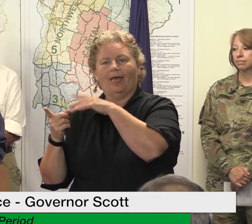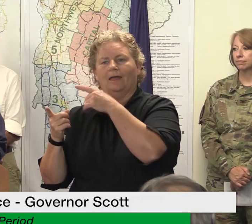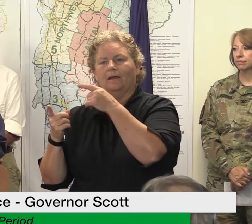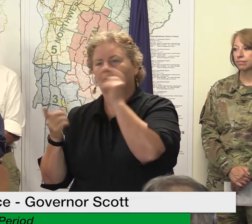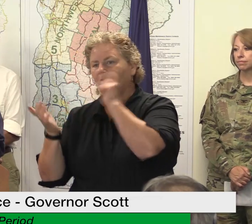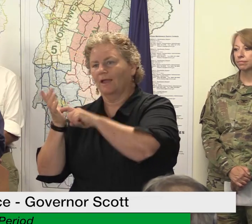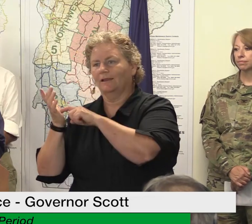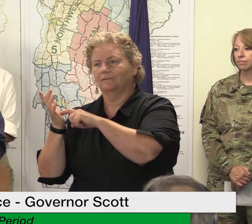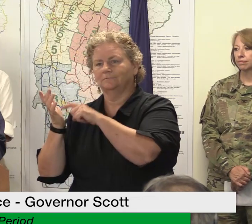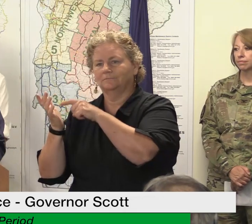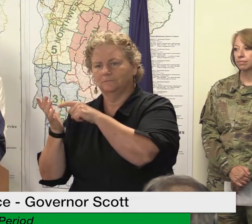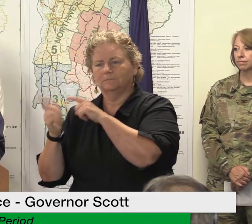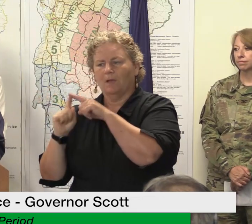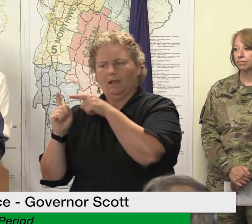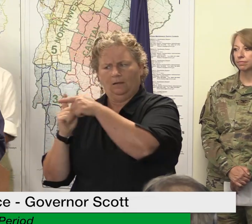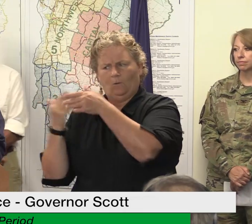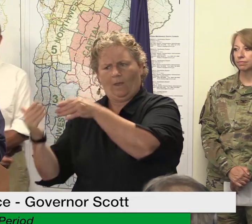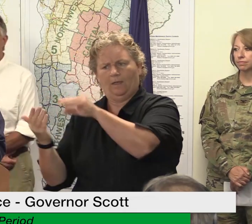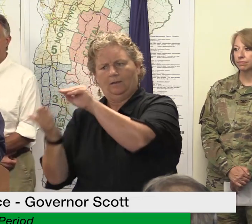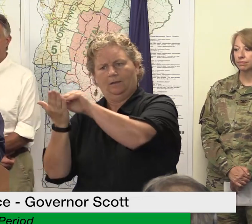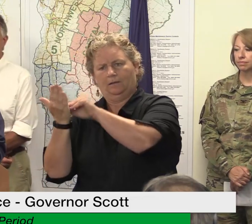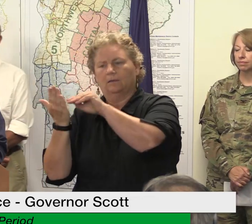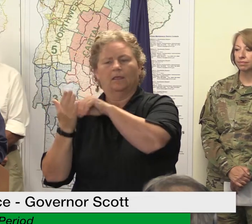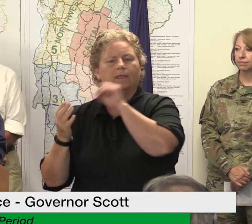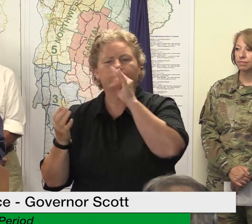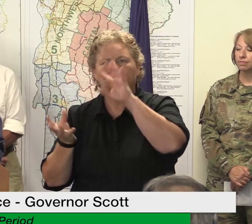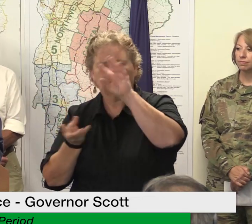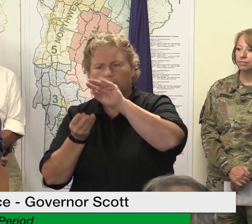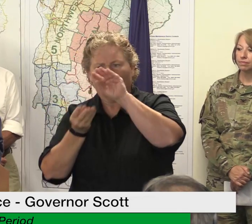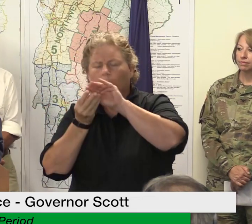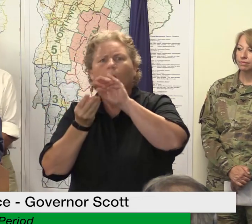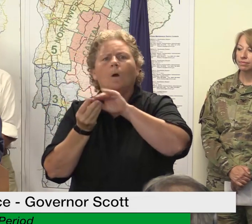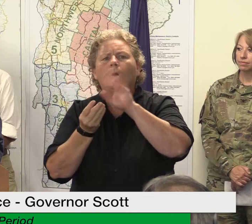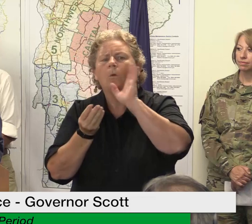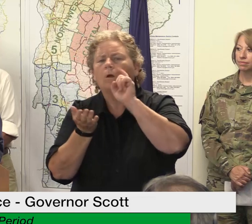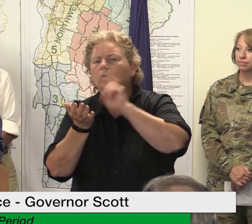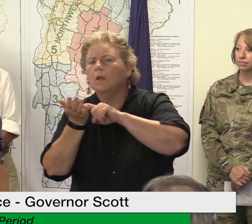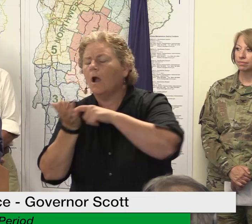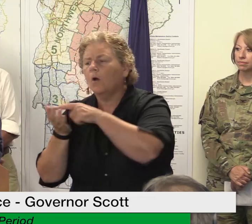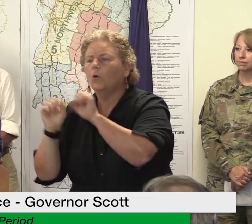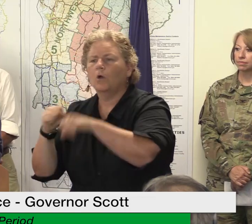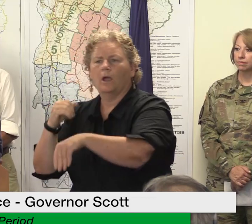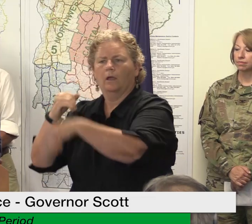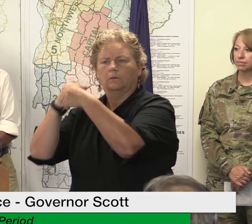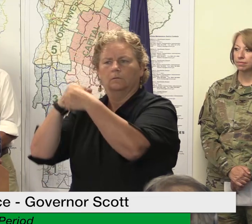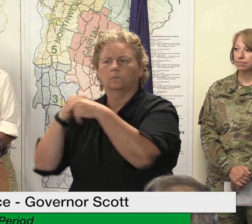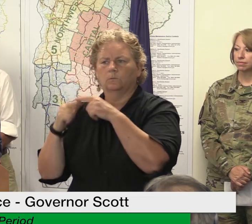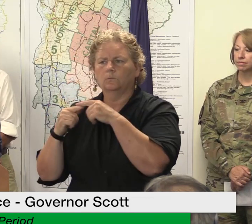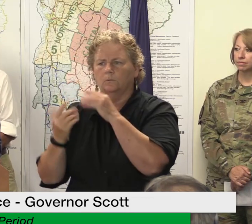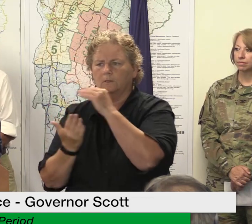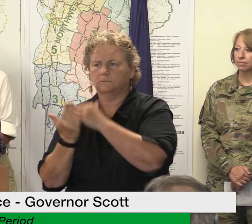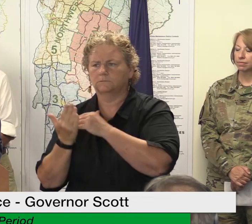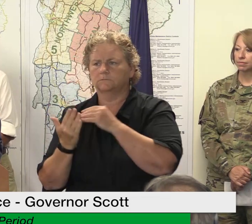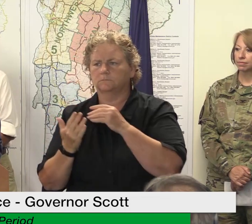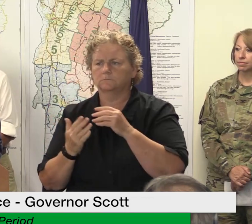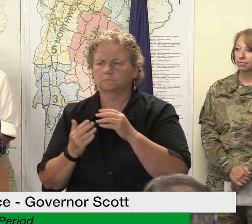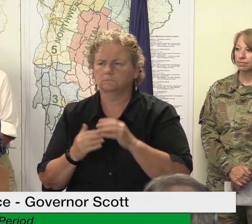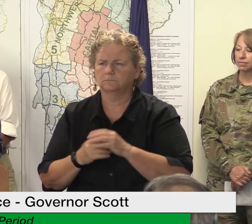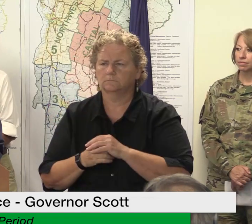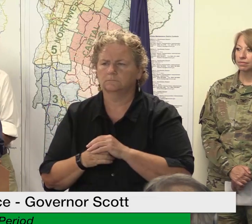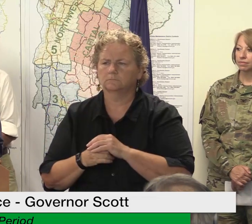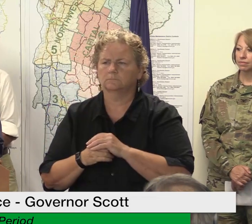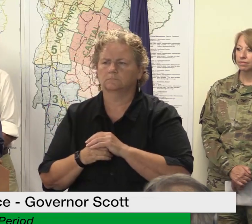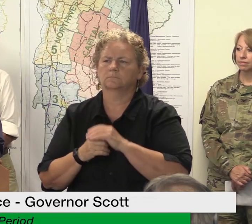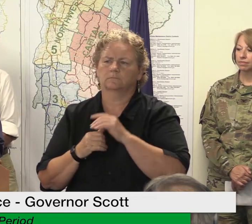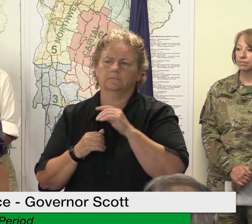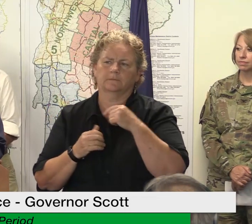on their applications will go forward automatically and really the first thing is going to happen is they'll get a call from a home of a housing inspector to take